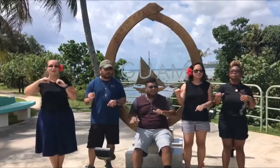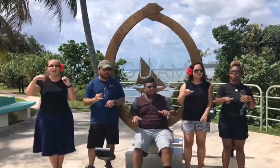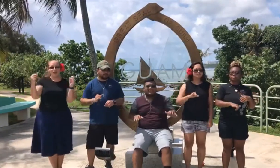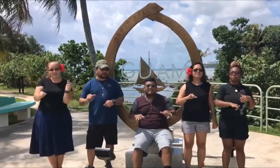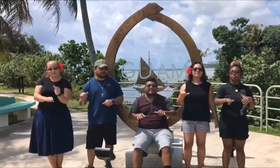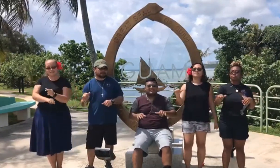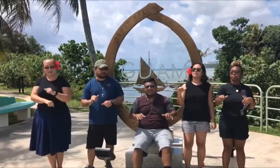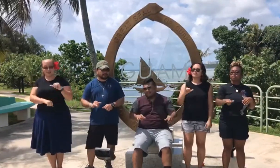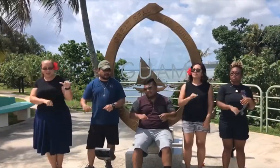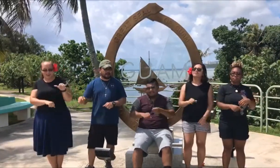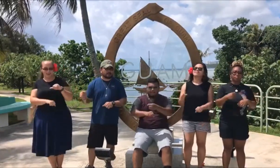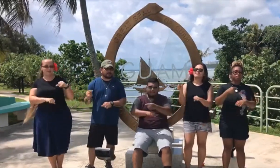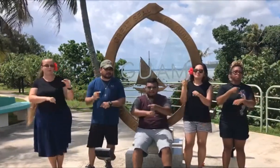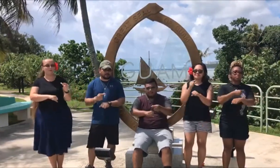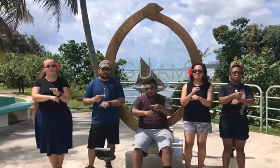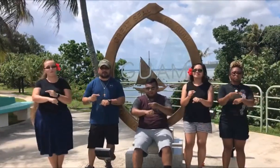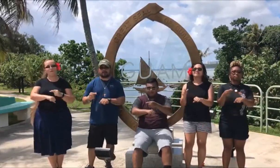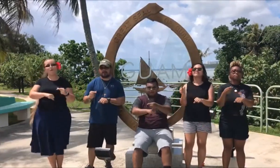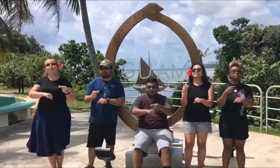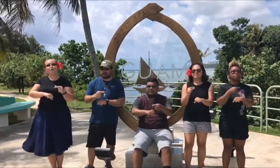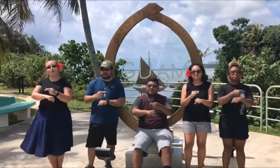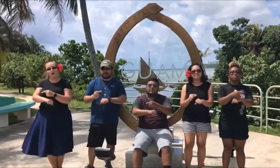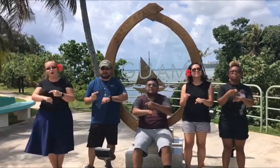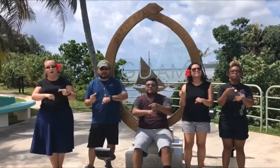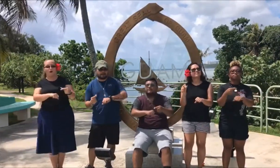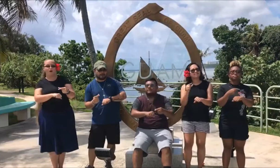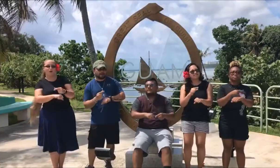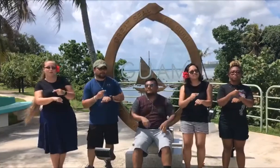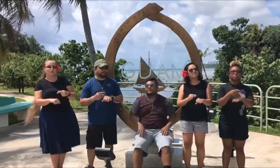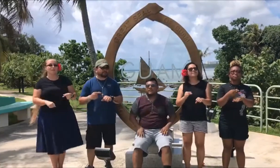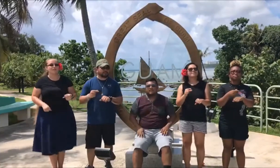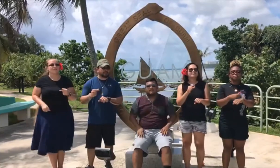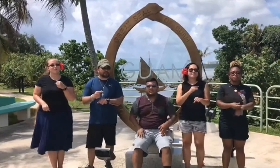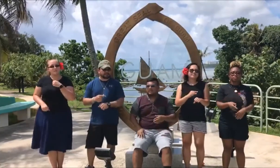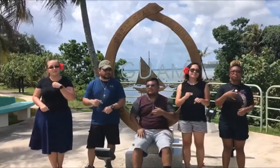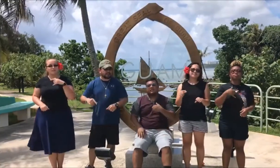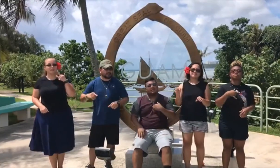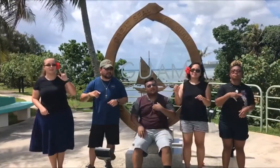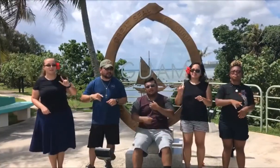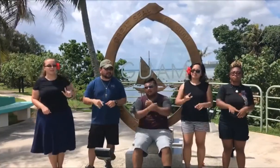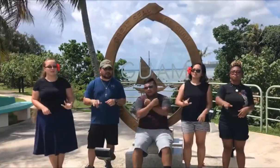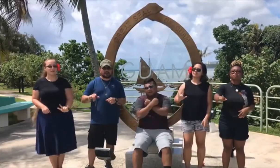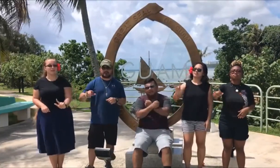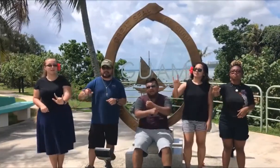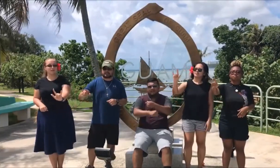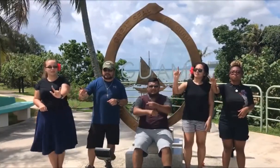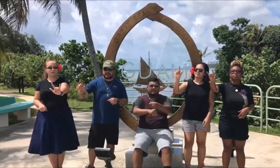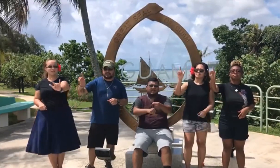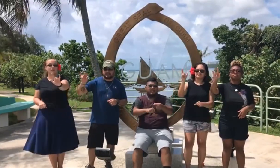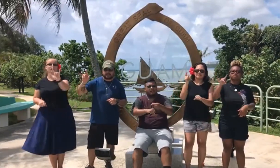place like home St. Gwizer,